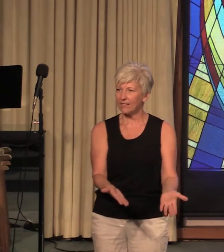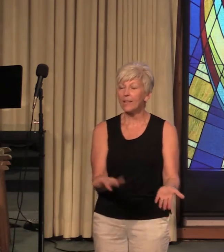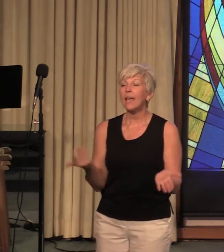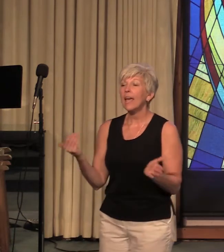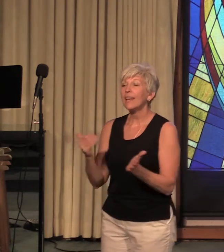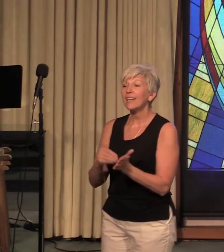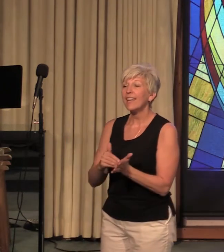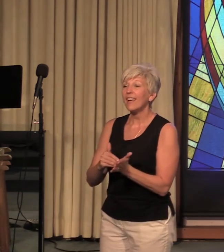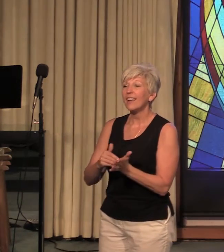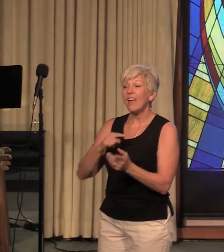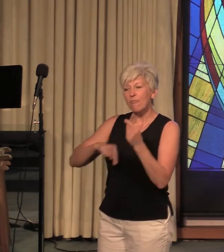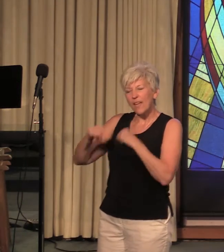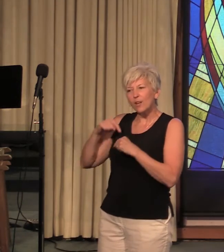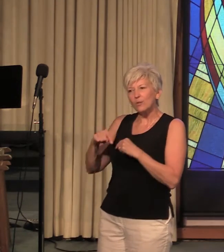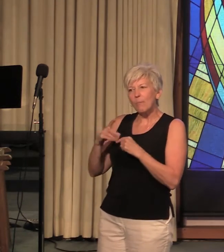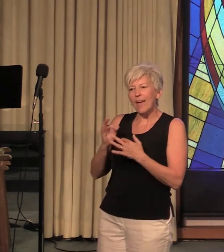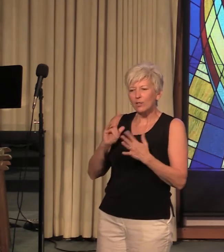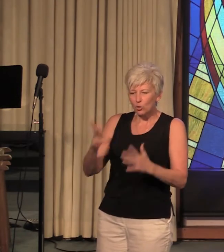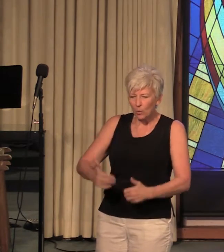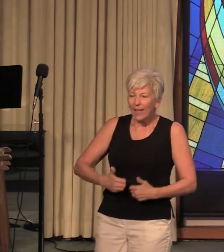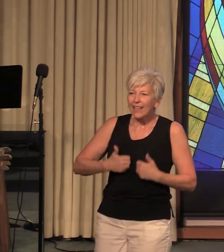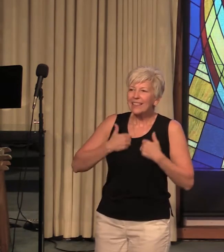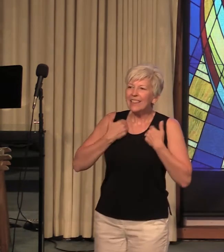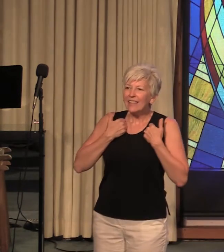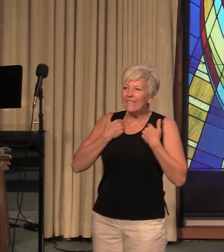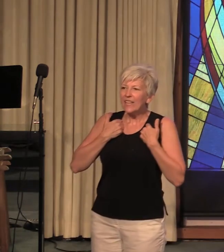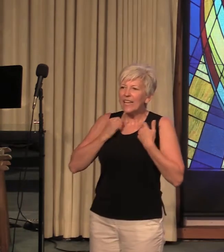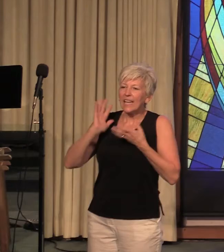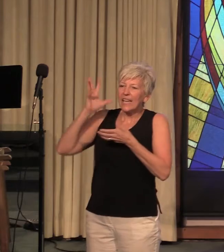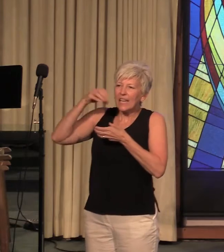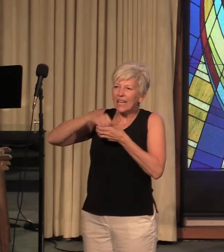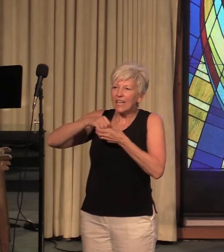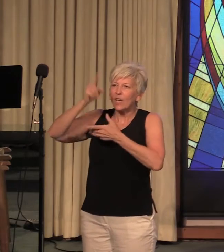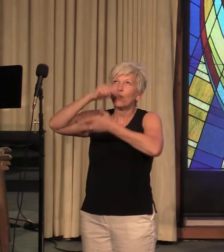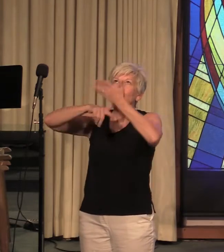living in the universe by the laws of the universe